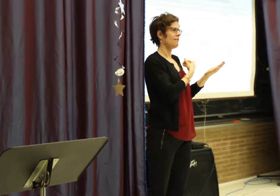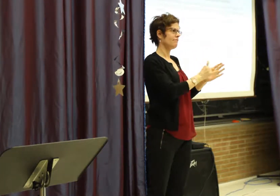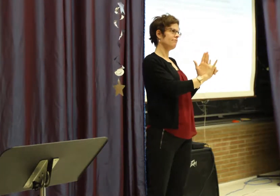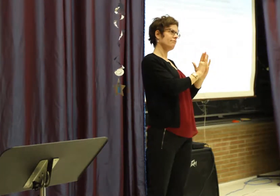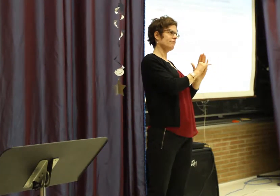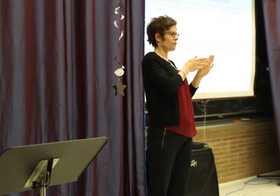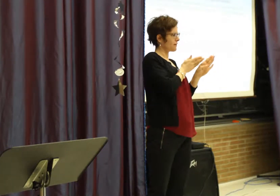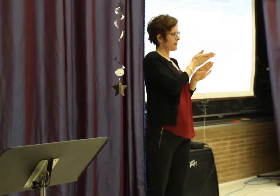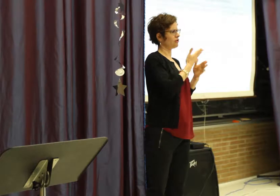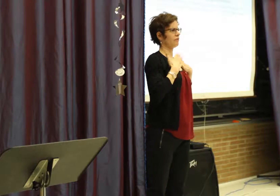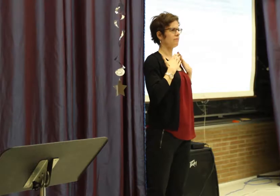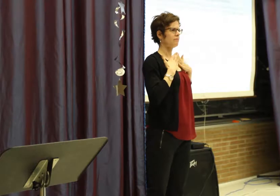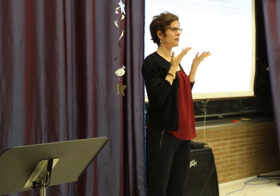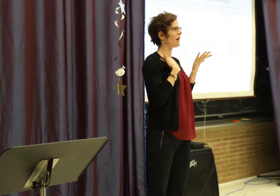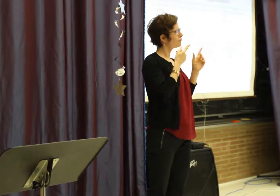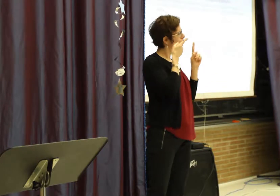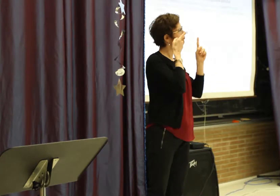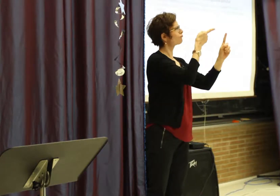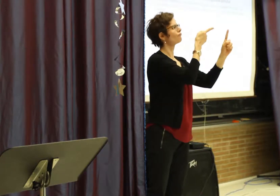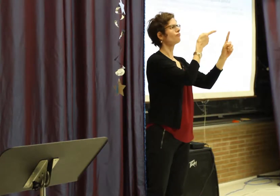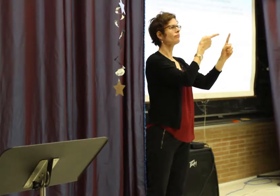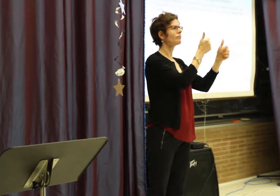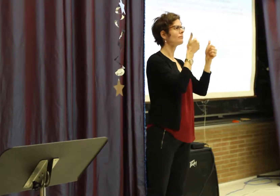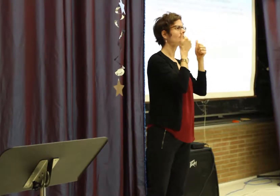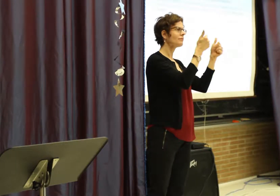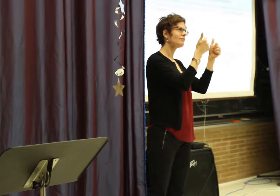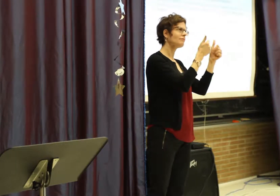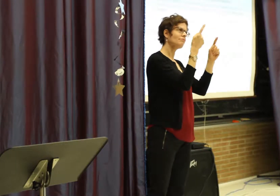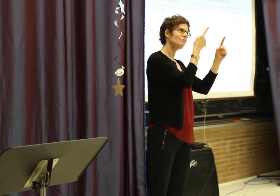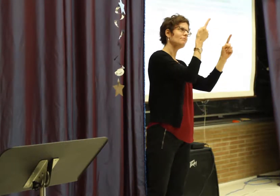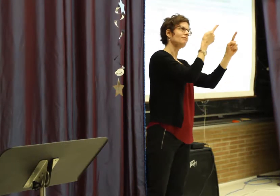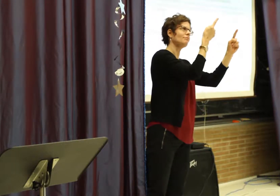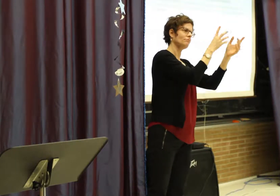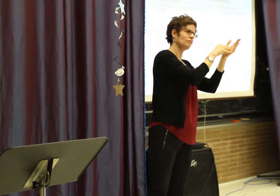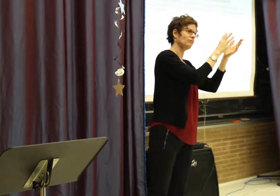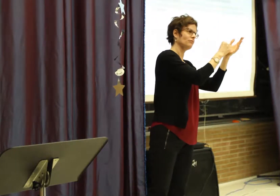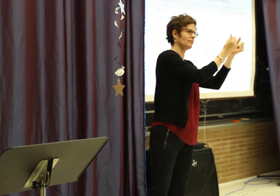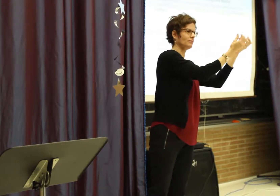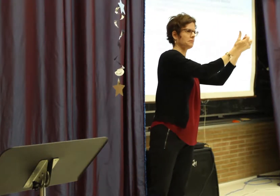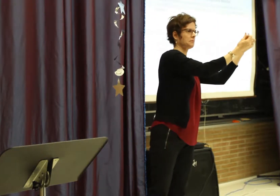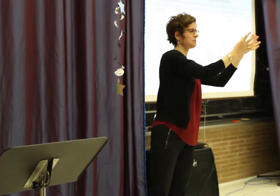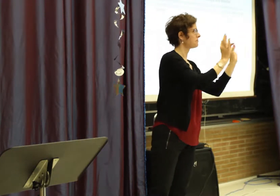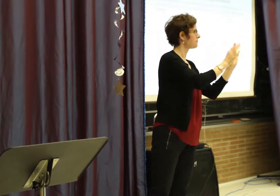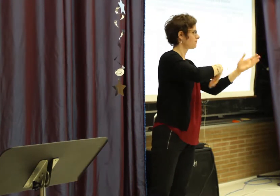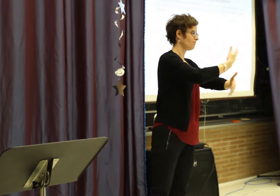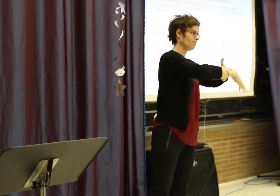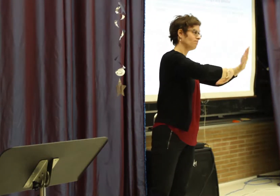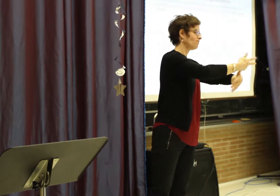They need to learn the language for their future profession, for work purposes.